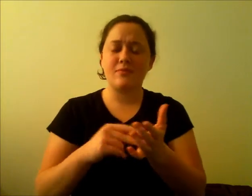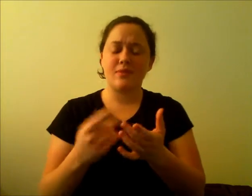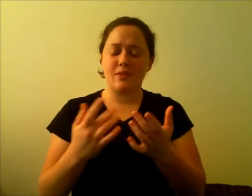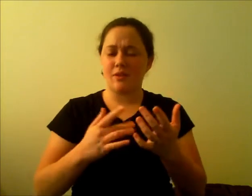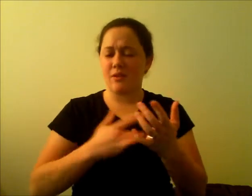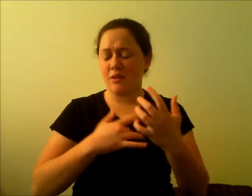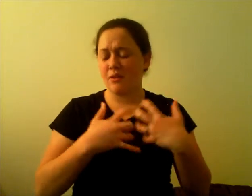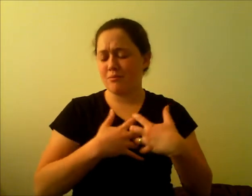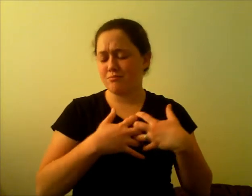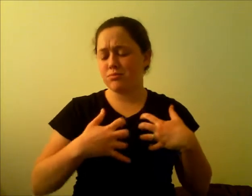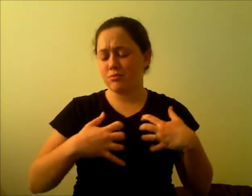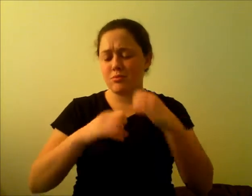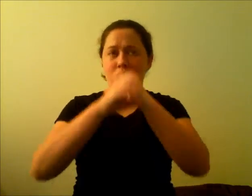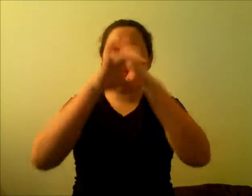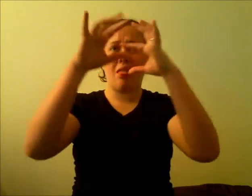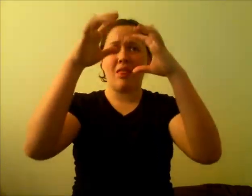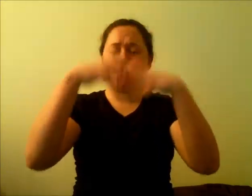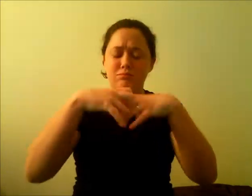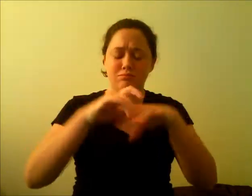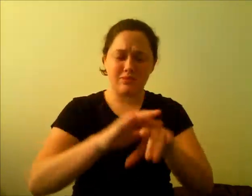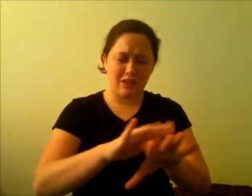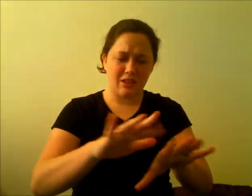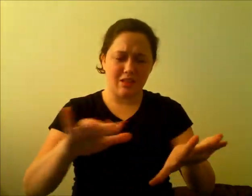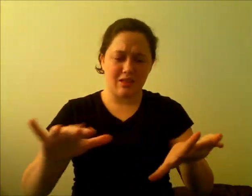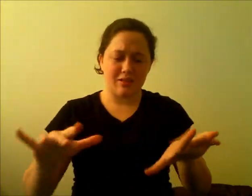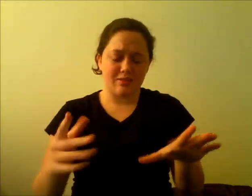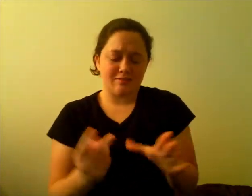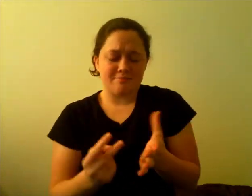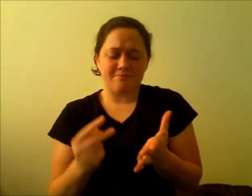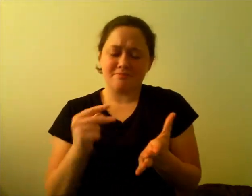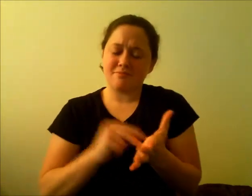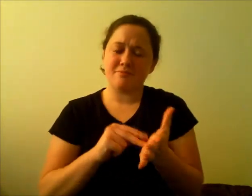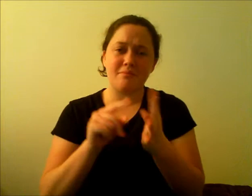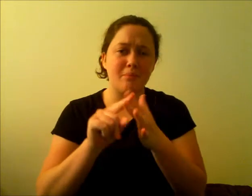the ashes And make a new beginning